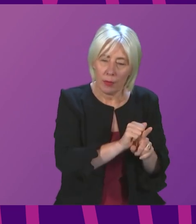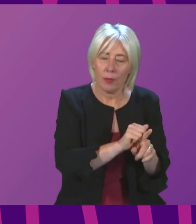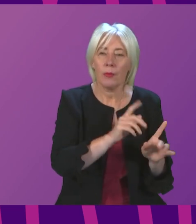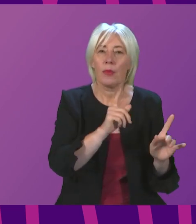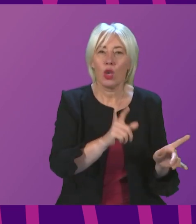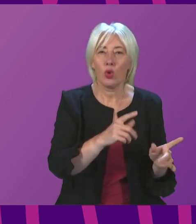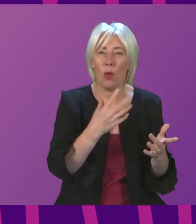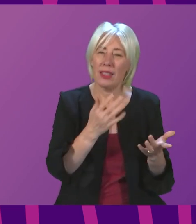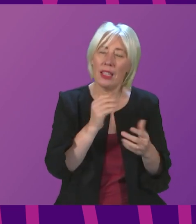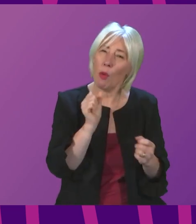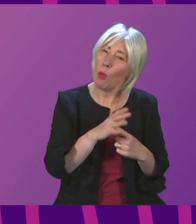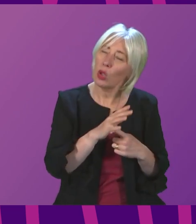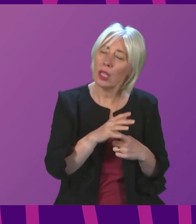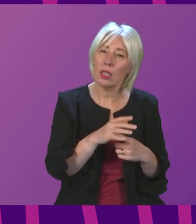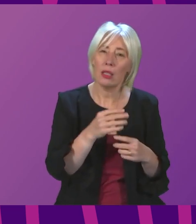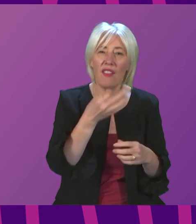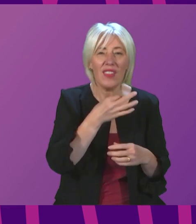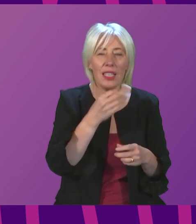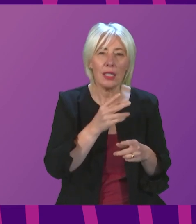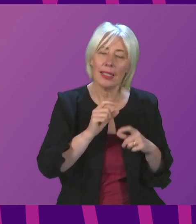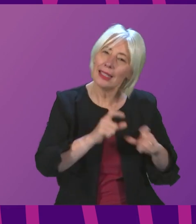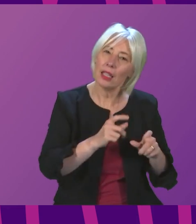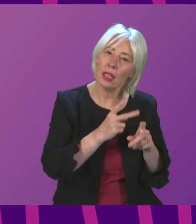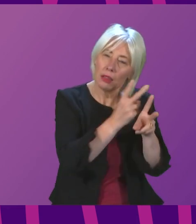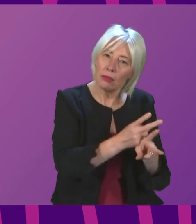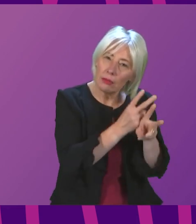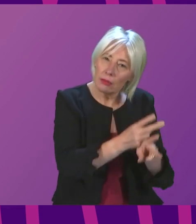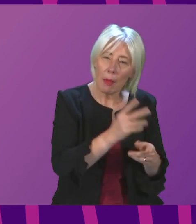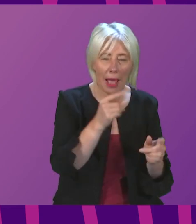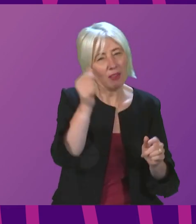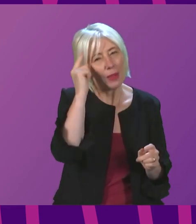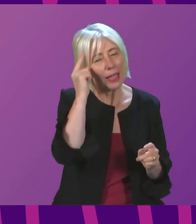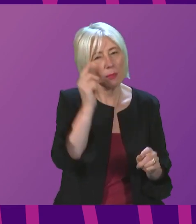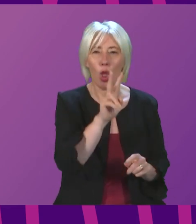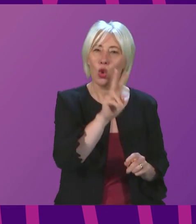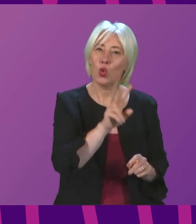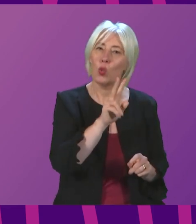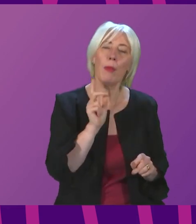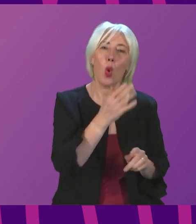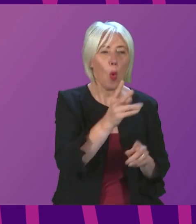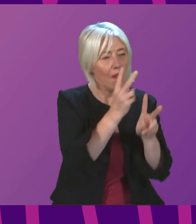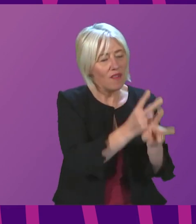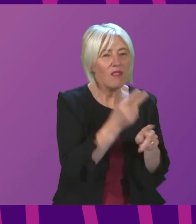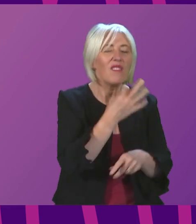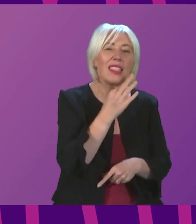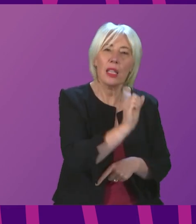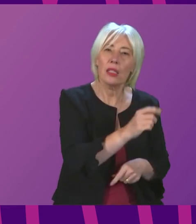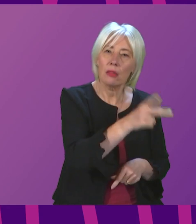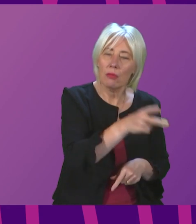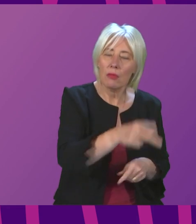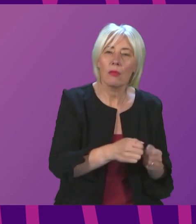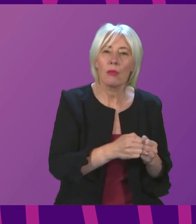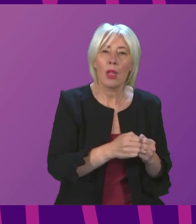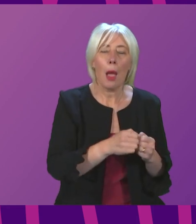it is really important that visiting goes ahead, albeit with a sensible limit of two visitors per patient. No attempt is being made to ascertain the Covid